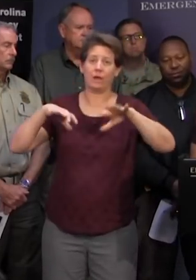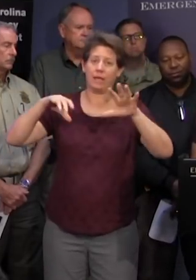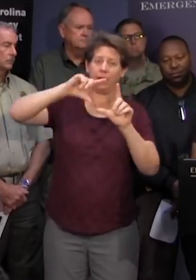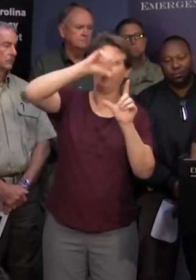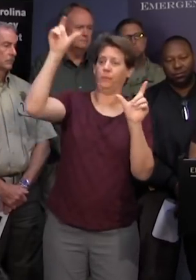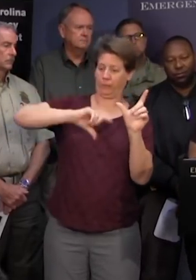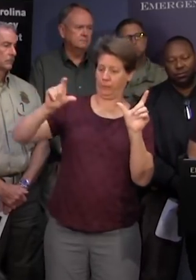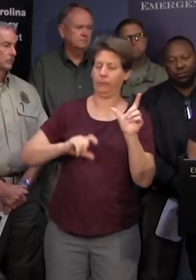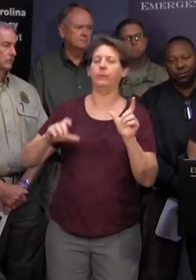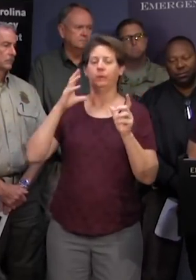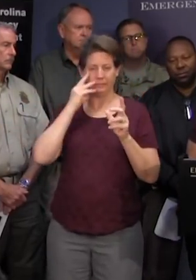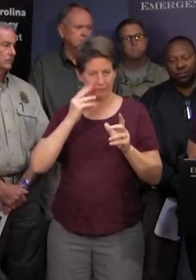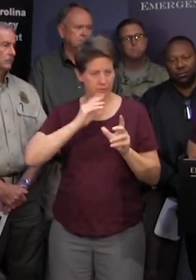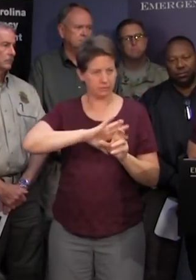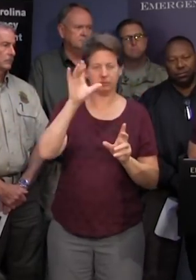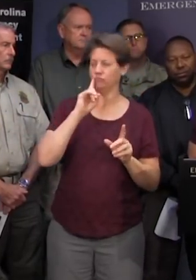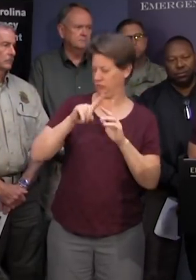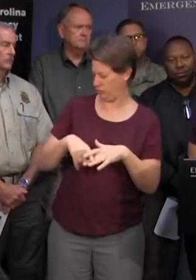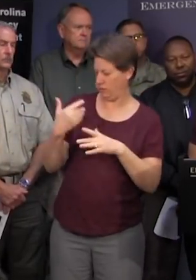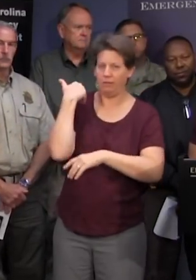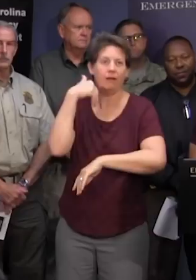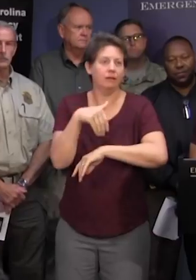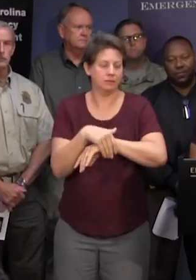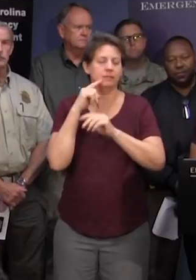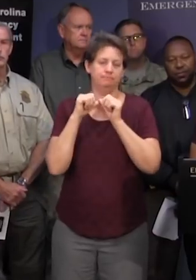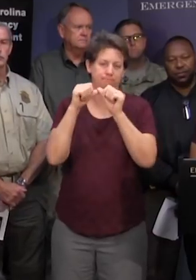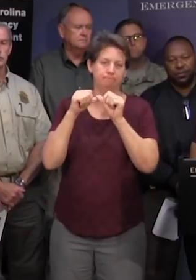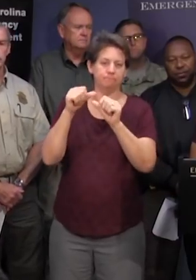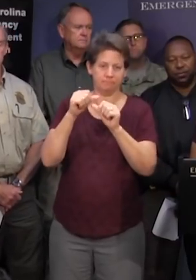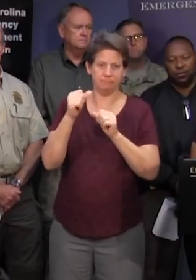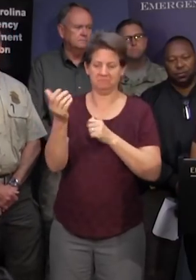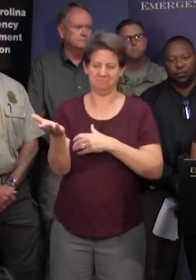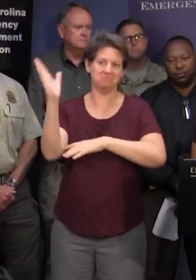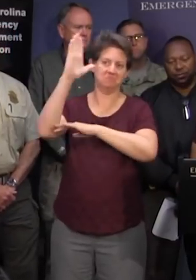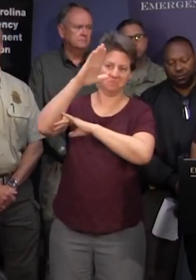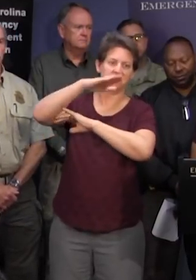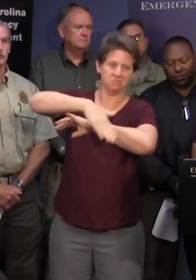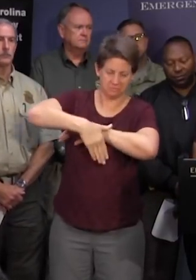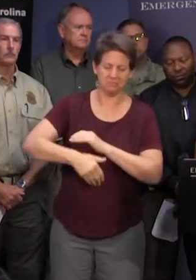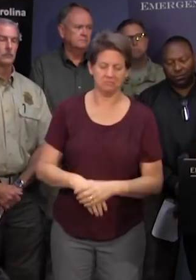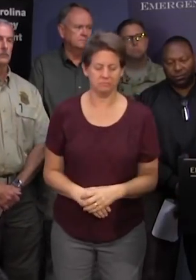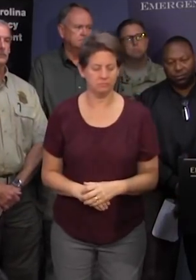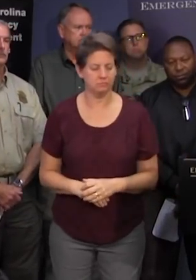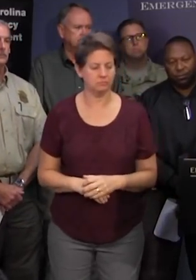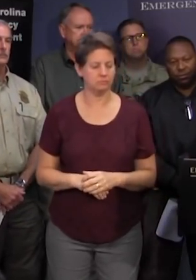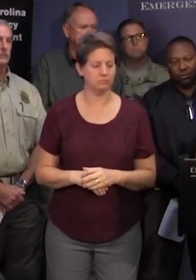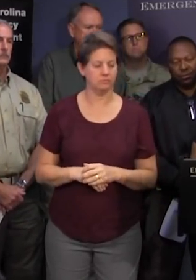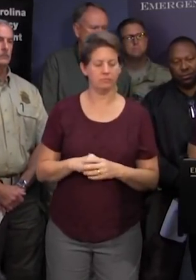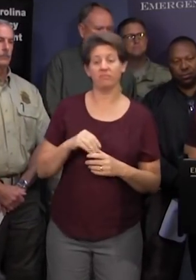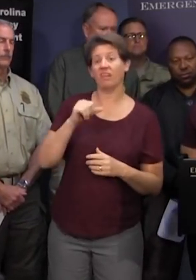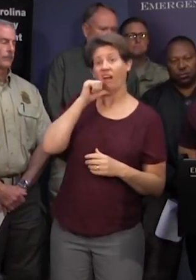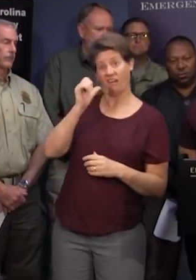northern portions of the state I really began last night and are persisting so far through much of this afternoon taking a look at some of the